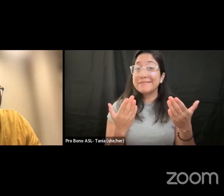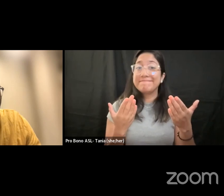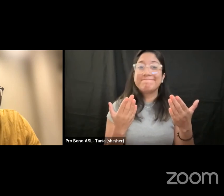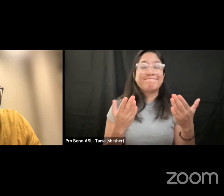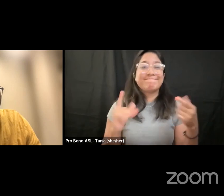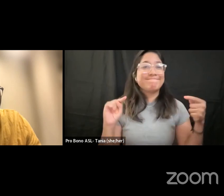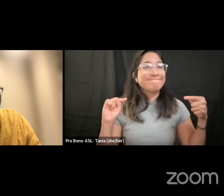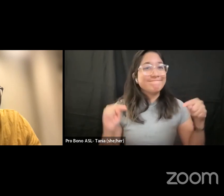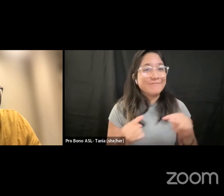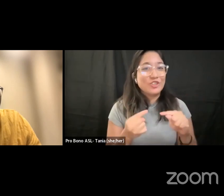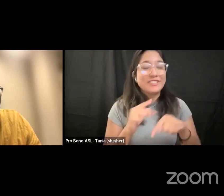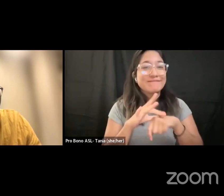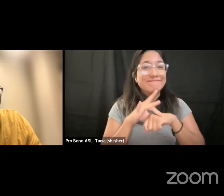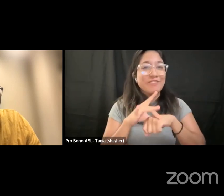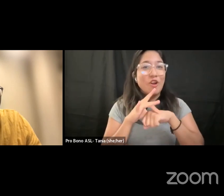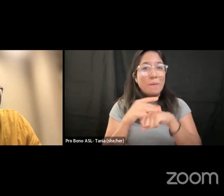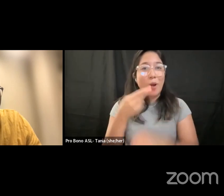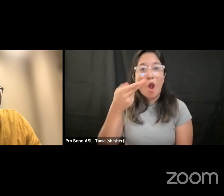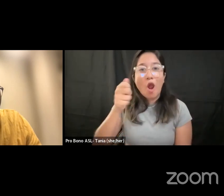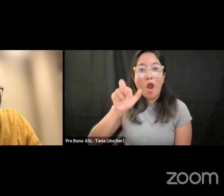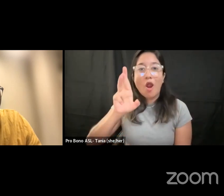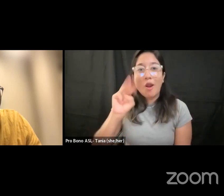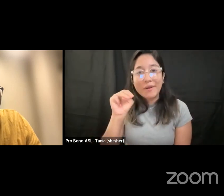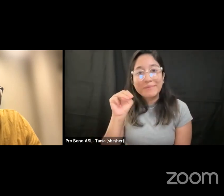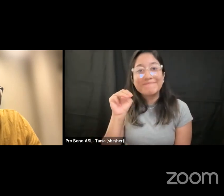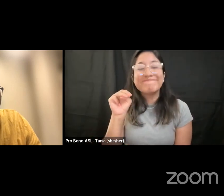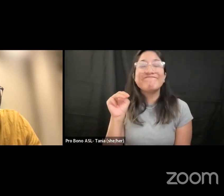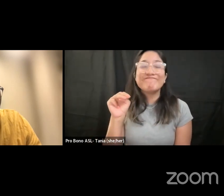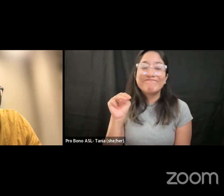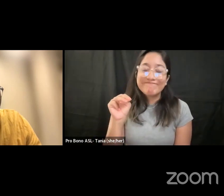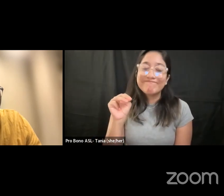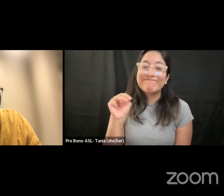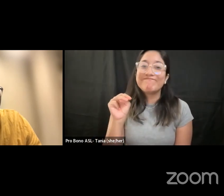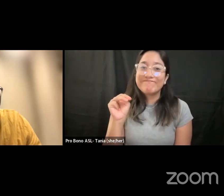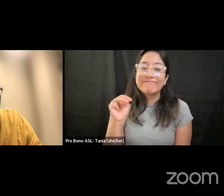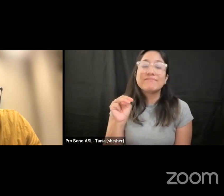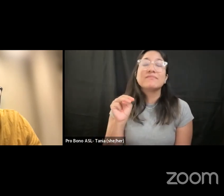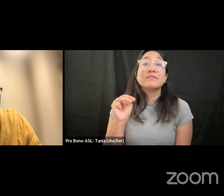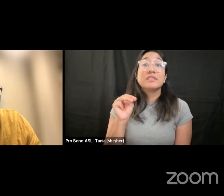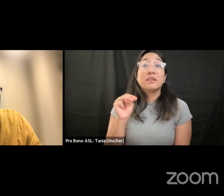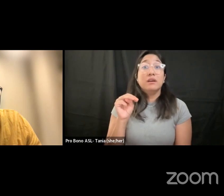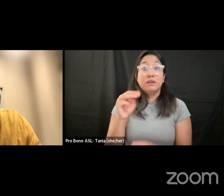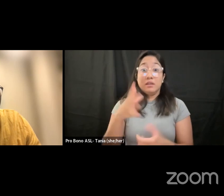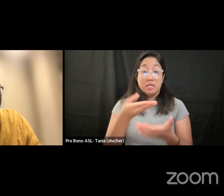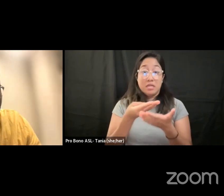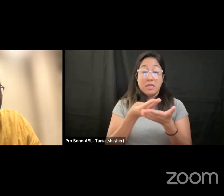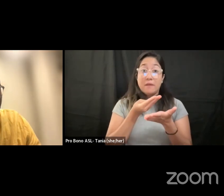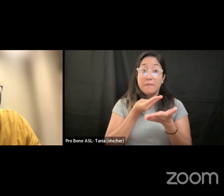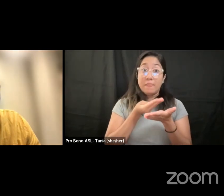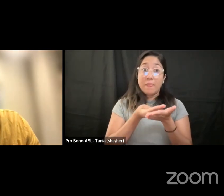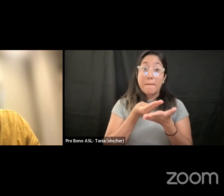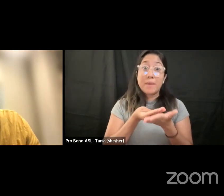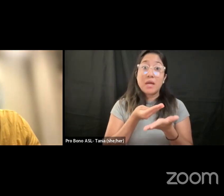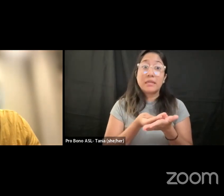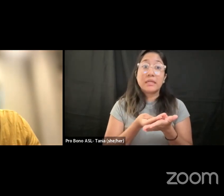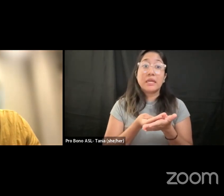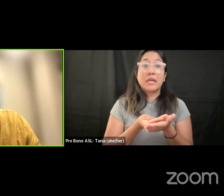the earth and then we're given kind of money to ease our conscience